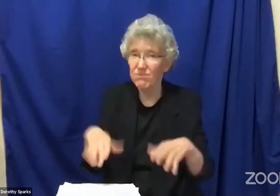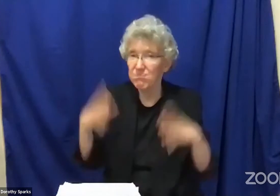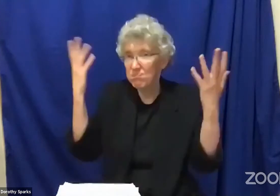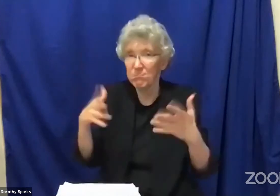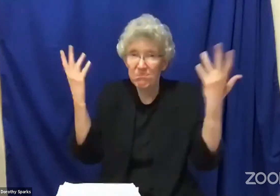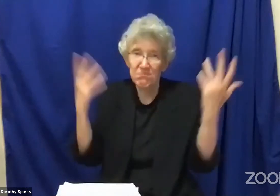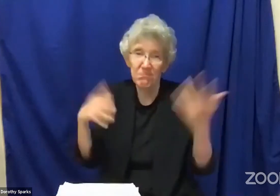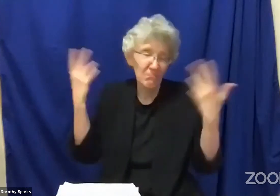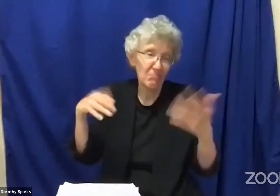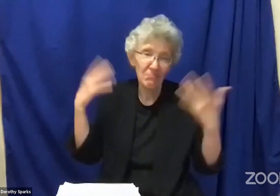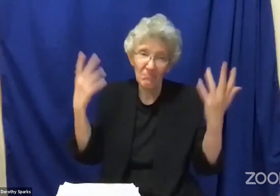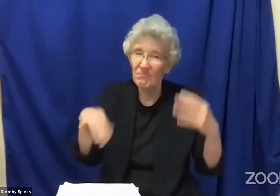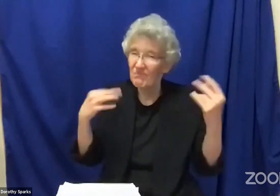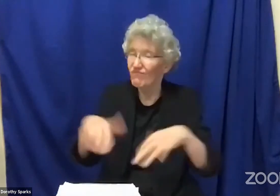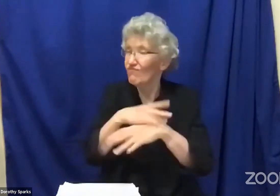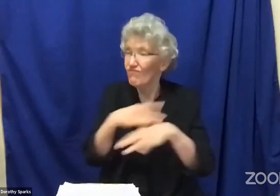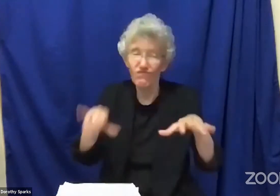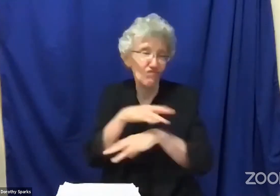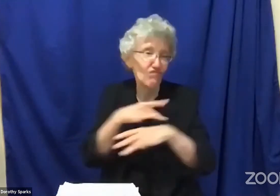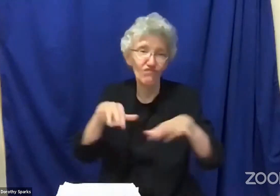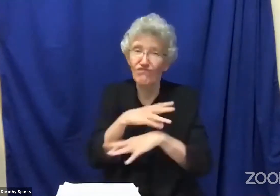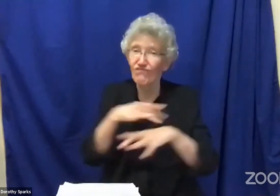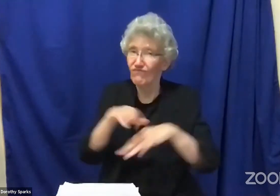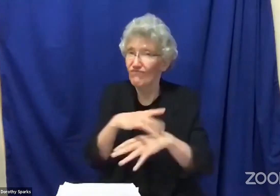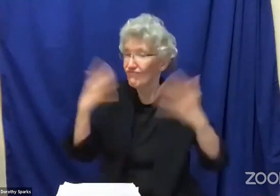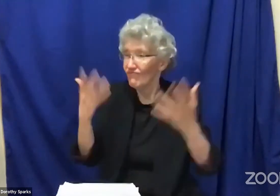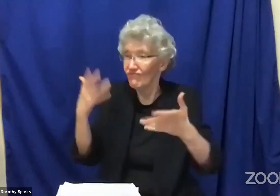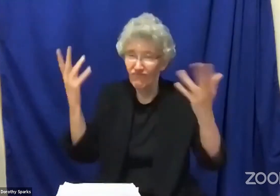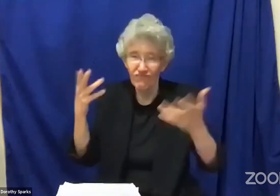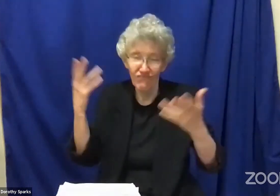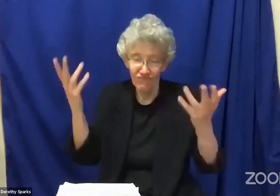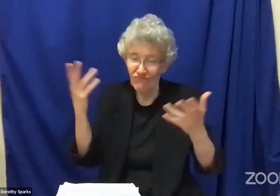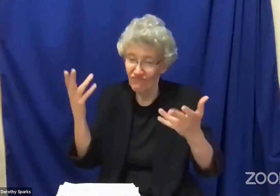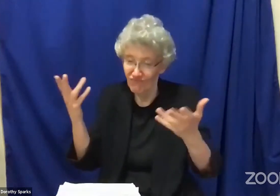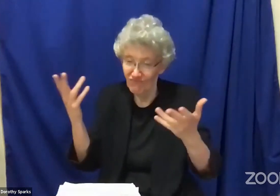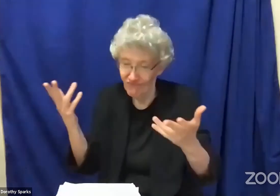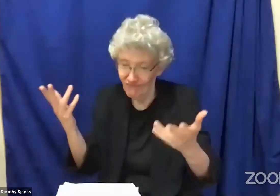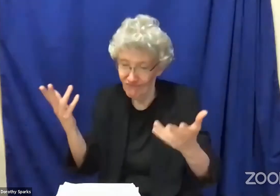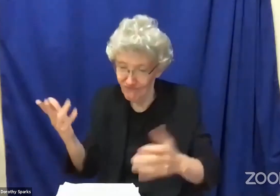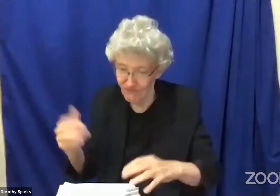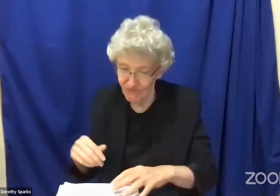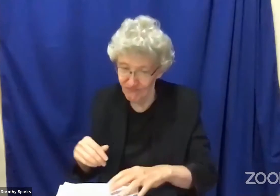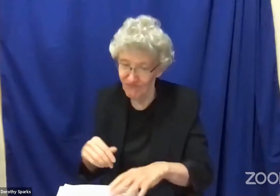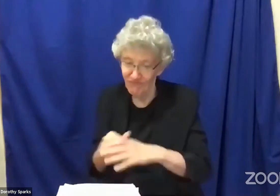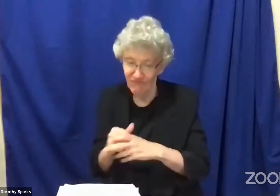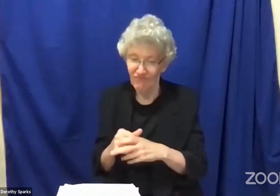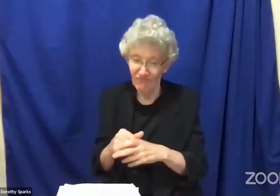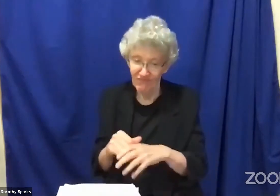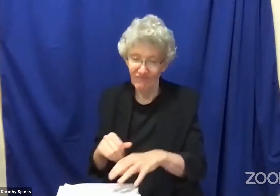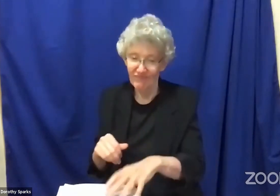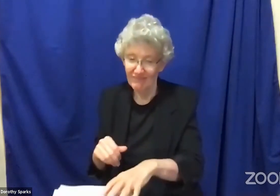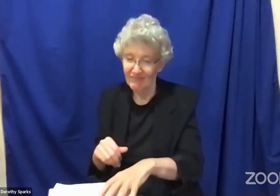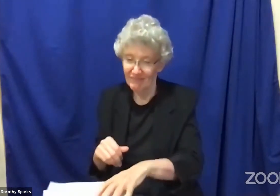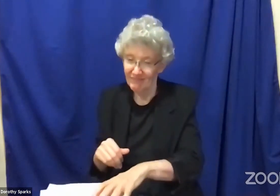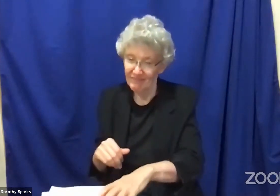could say that it was very similar to the life that lived in Las Vegas. A very wild life.